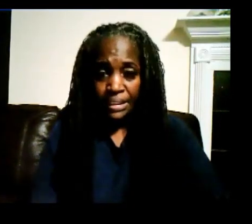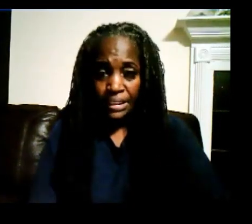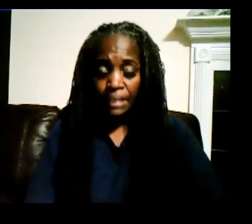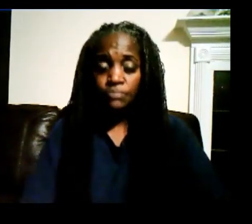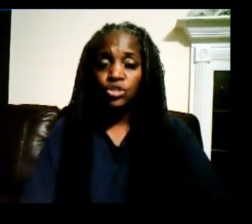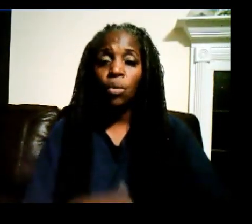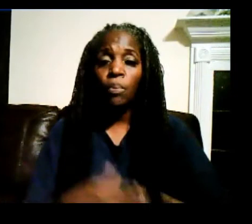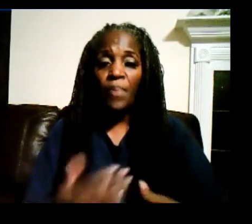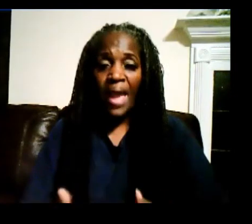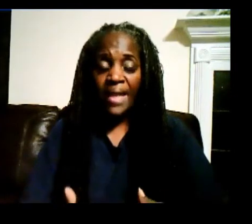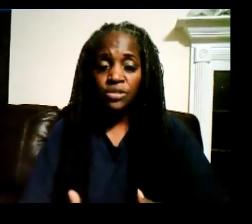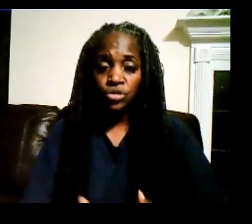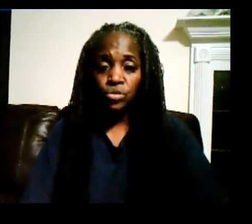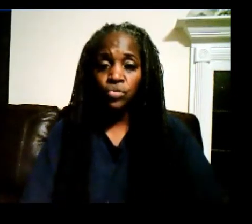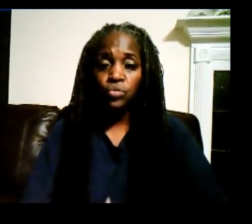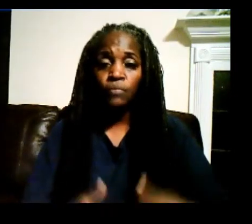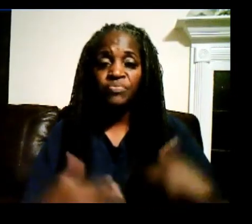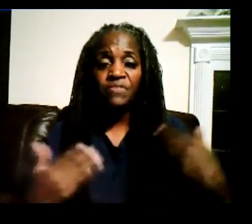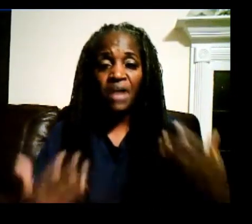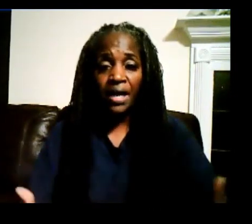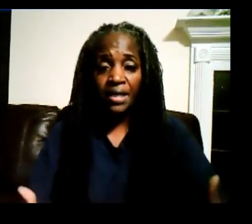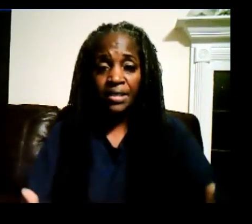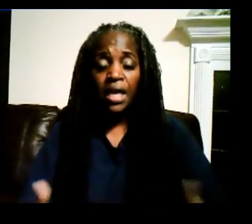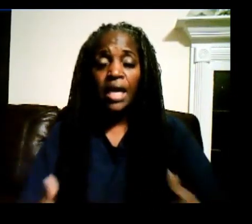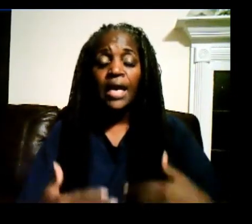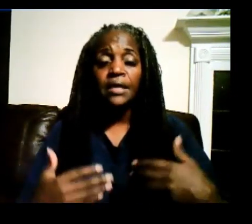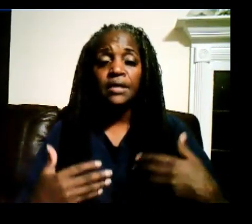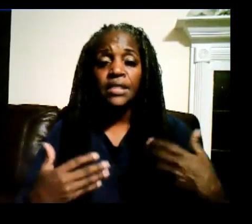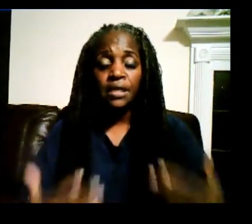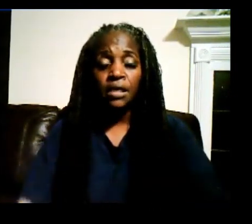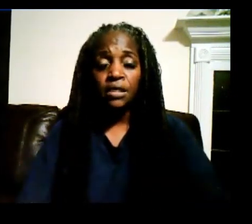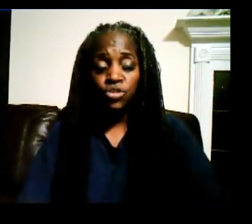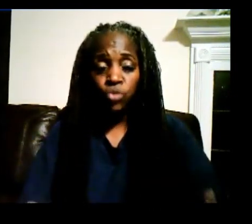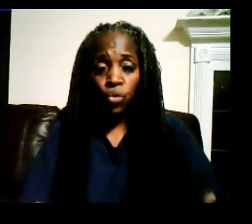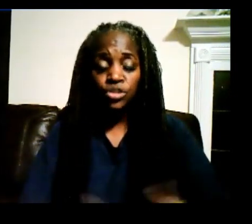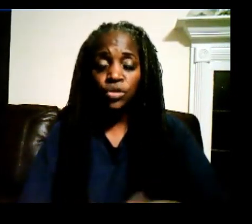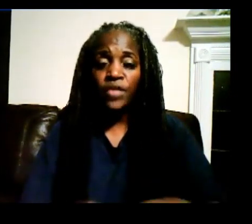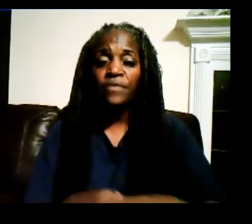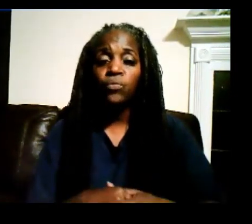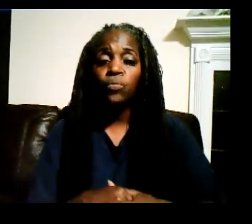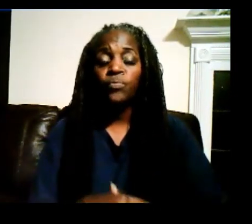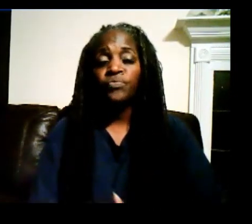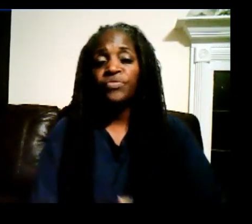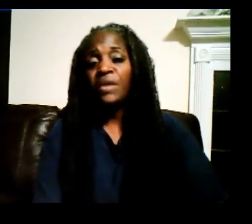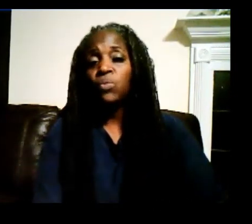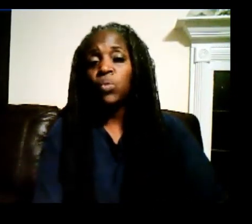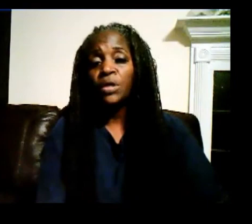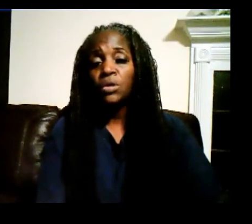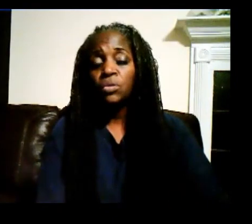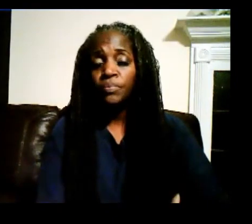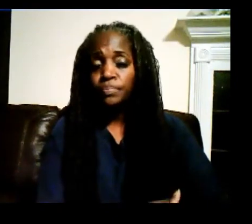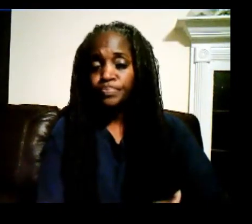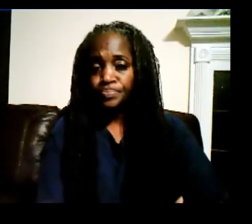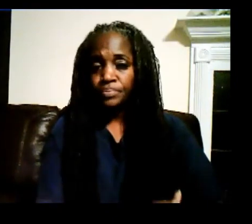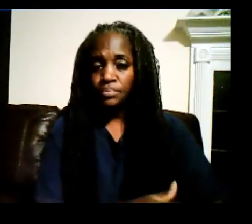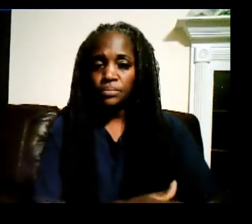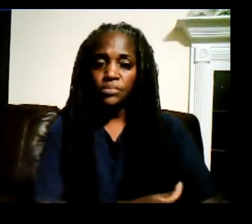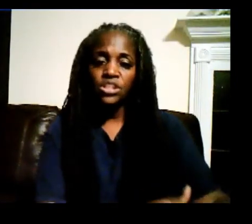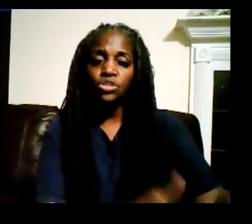them to go back to divine source so that they will, excuse